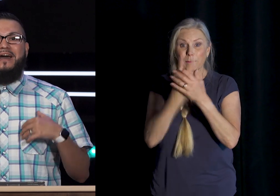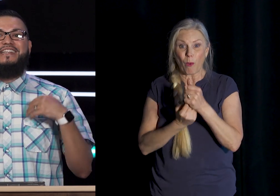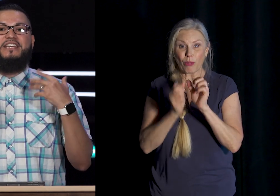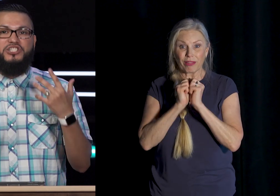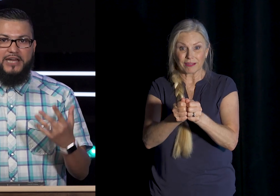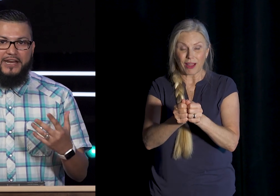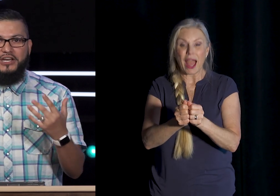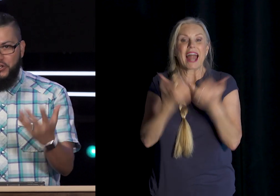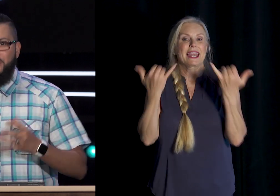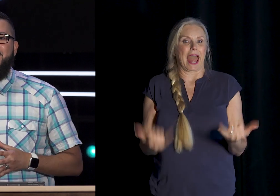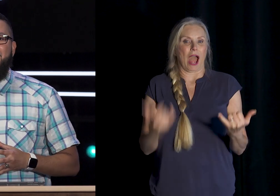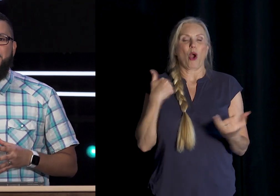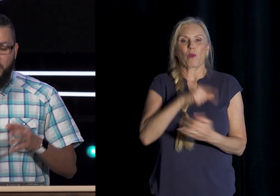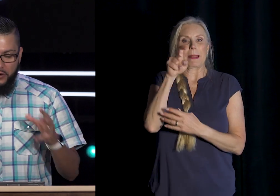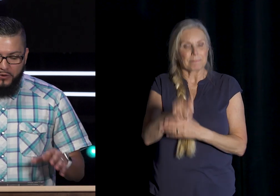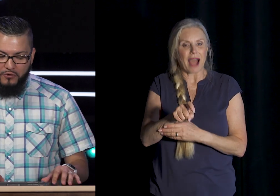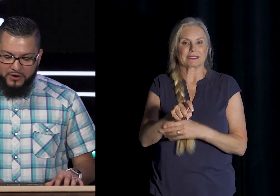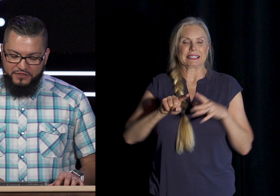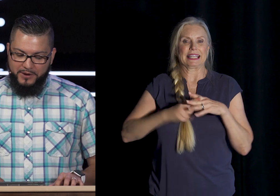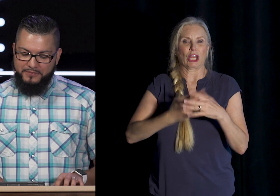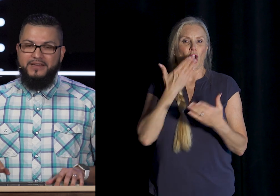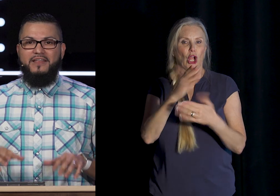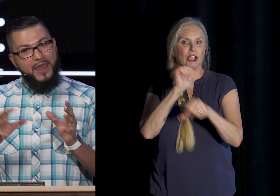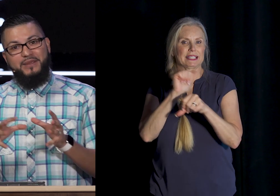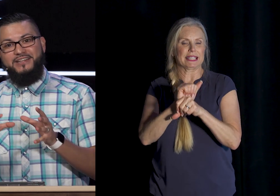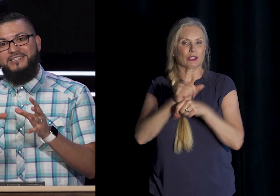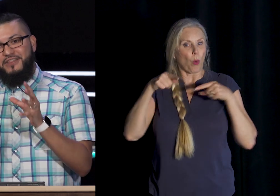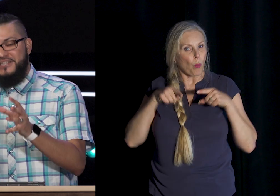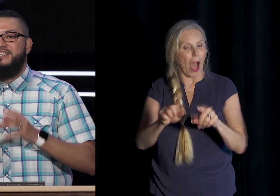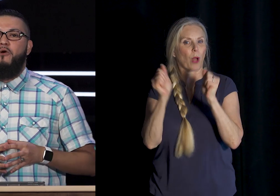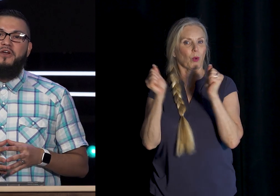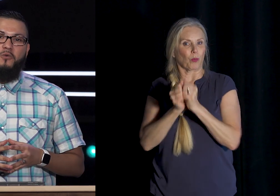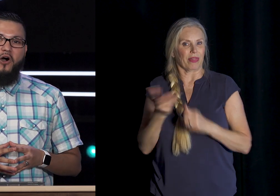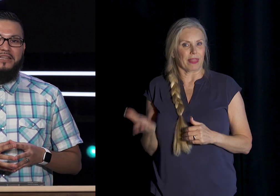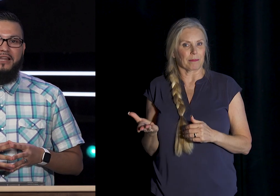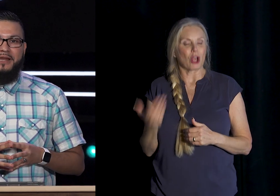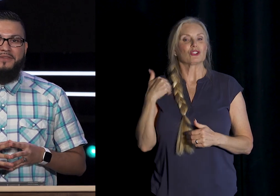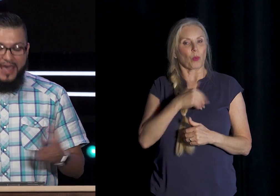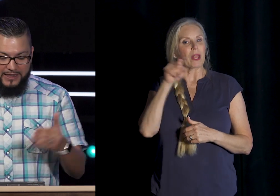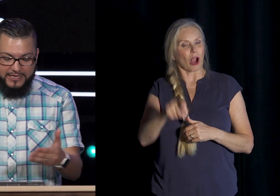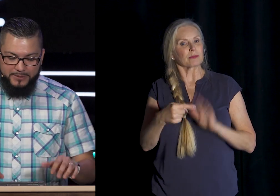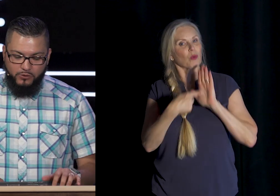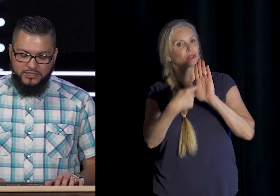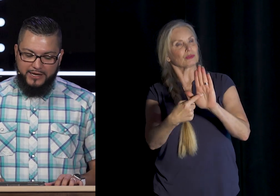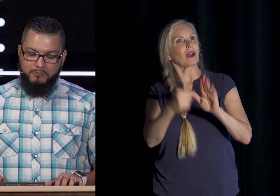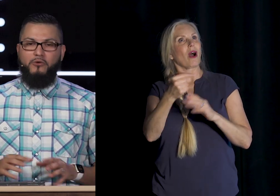initiate Good deeds When we are with them That means This is how We are to walk In the light And that leads me To our second point